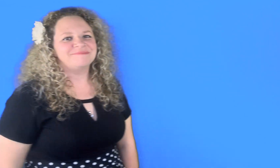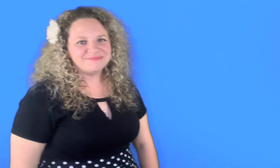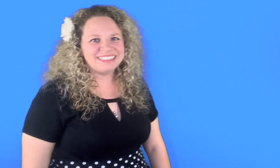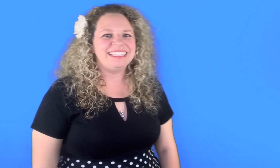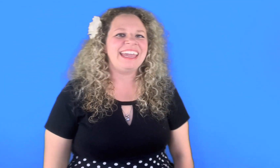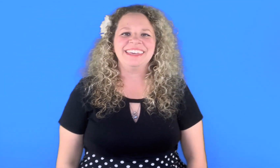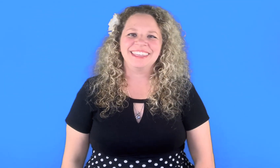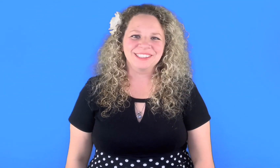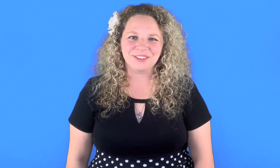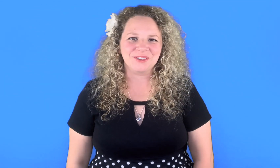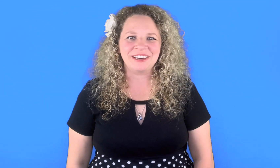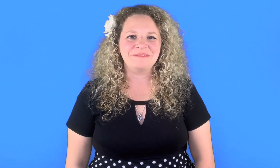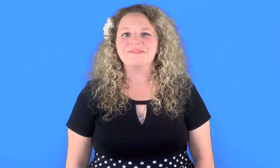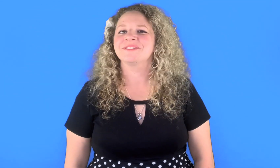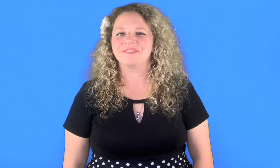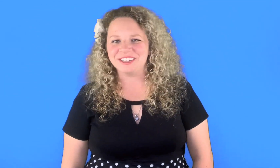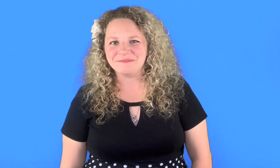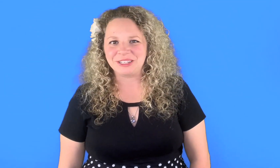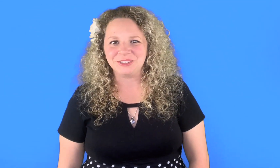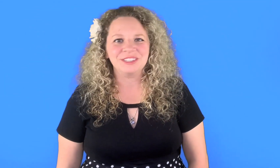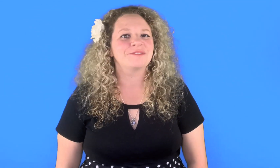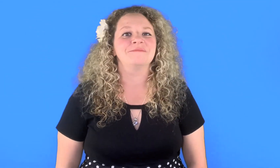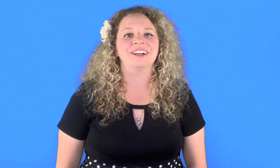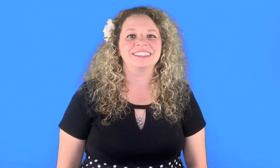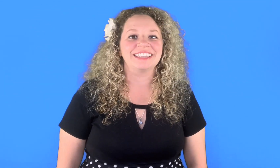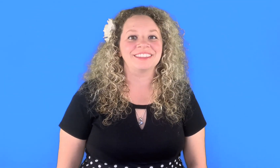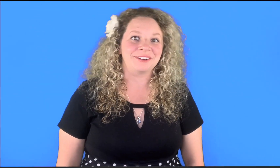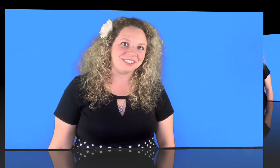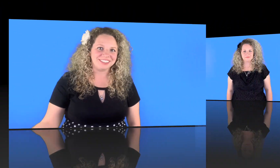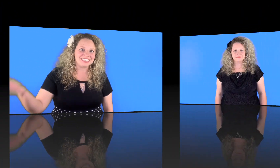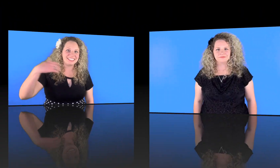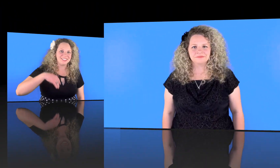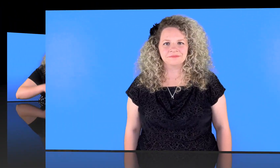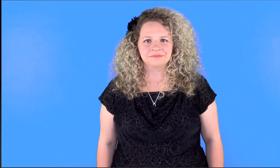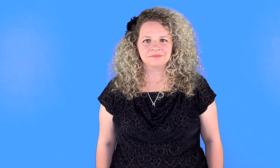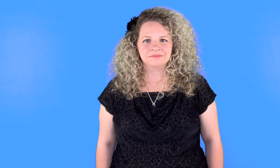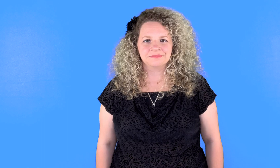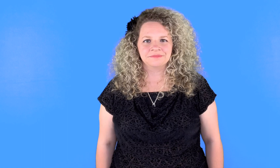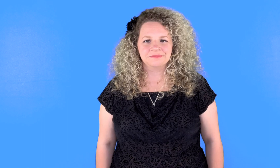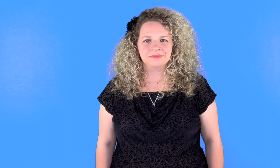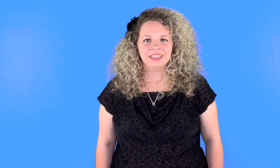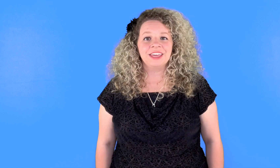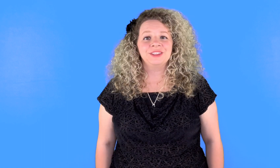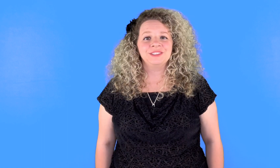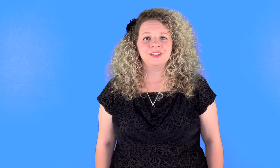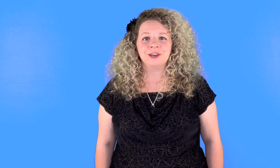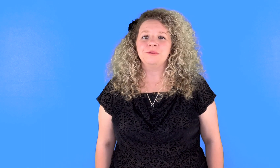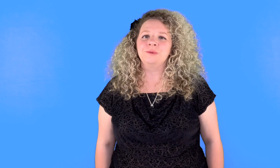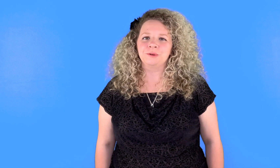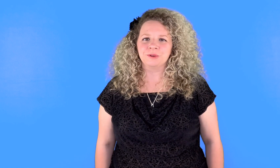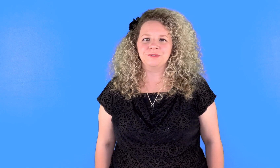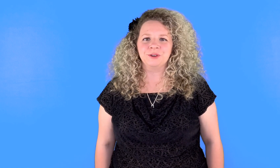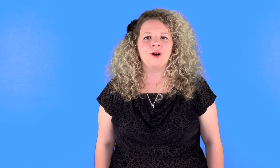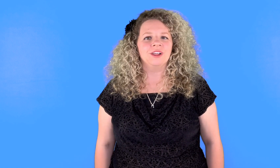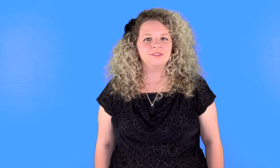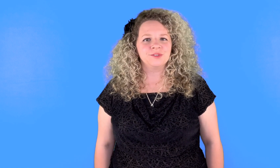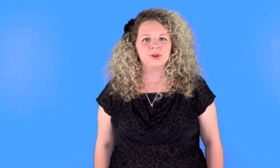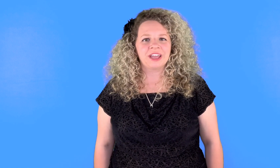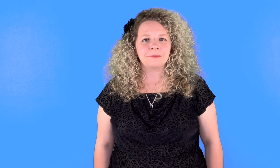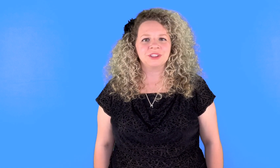Hey, thanks for joining me for the Fundamentals of American Sign Language. Let's get started! In this video, we'll review all of the vocabulary